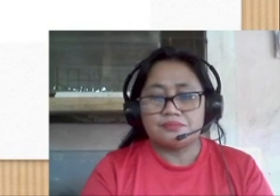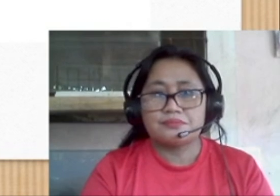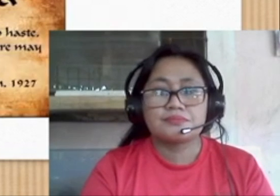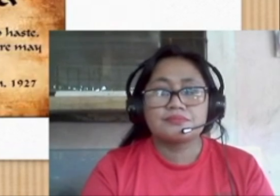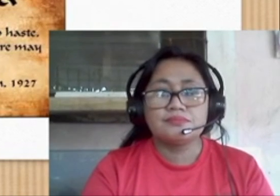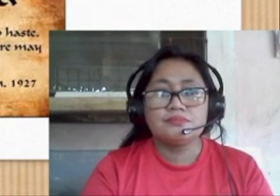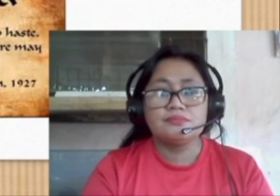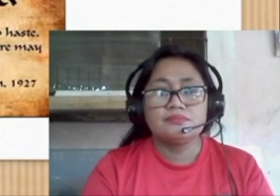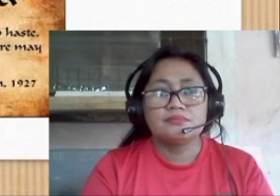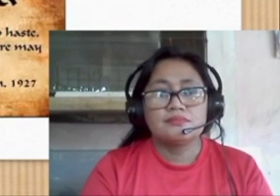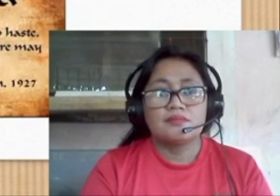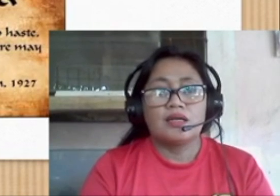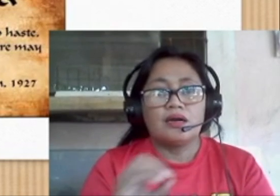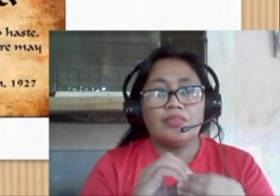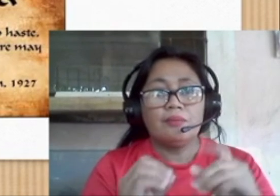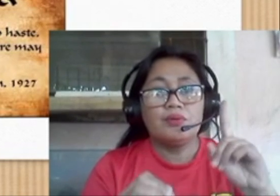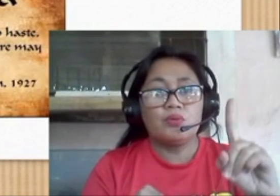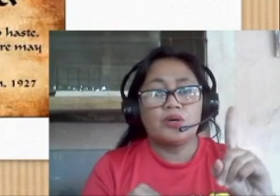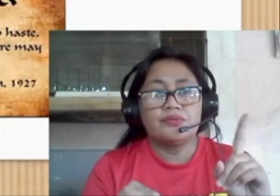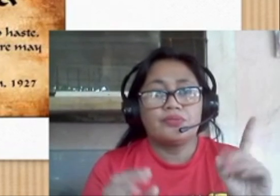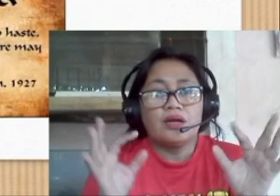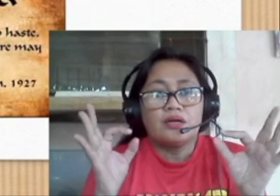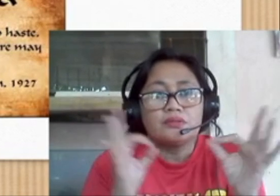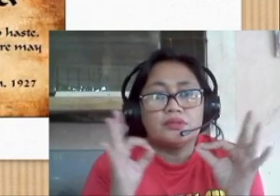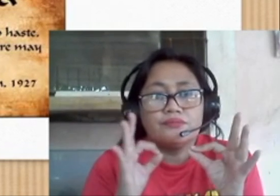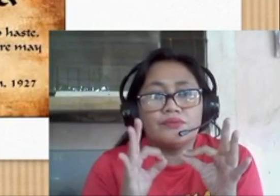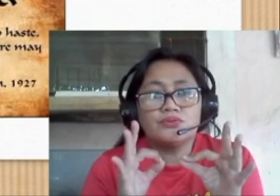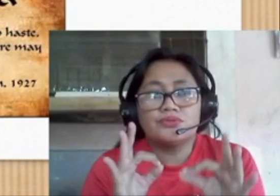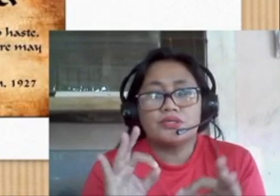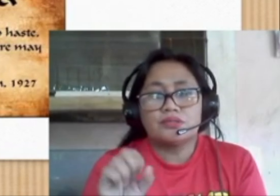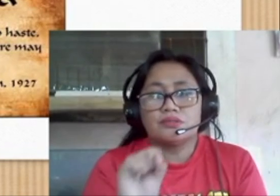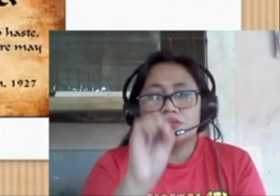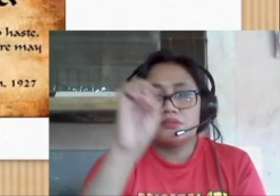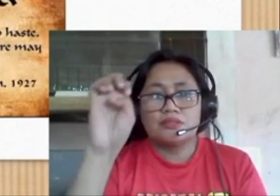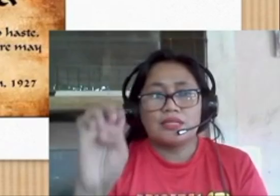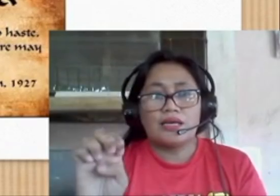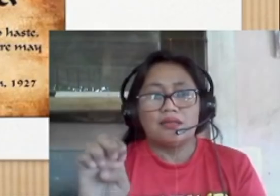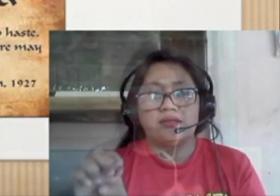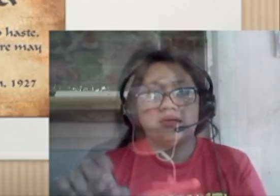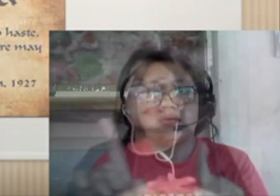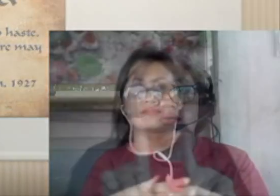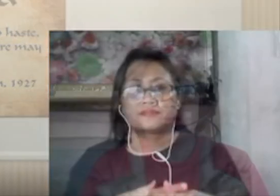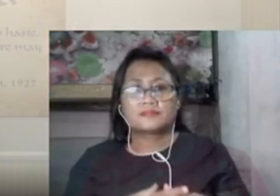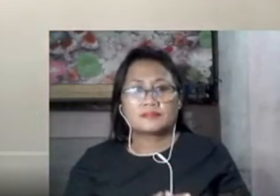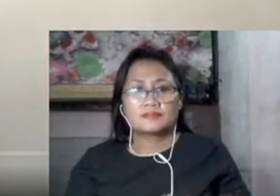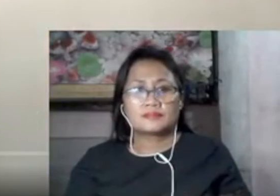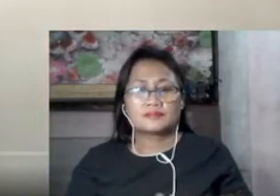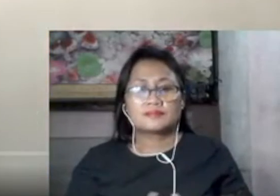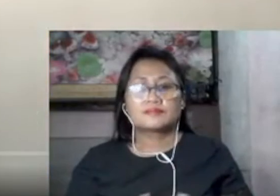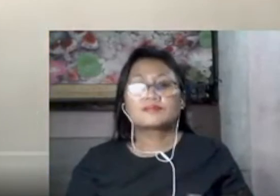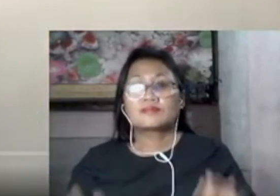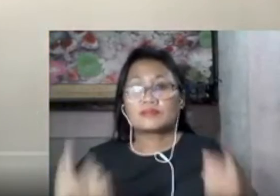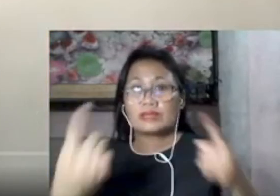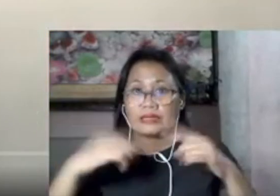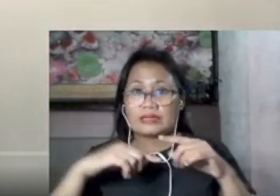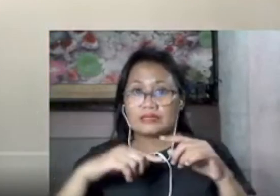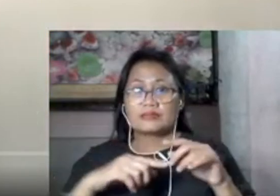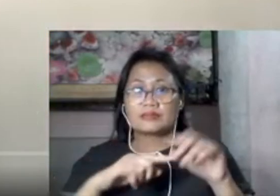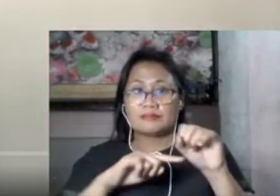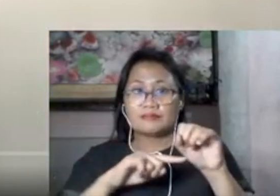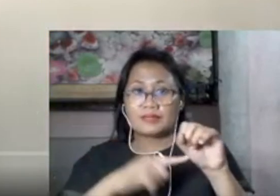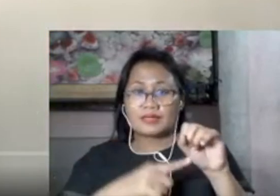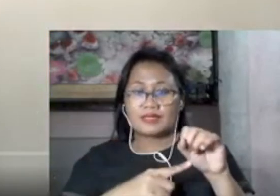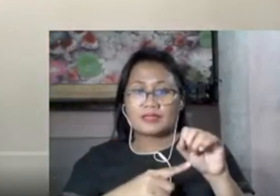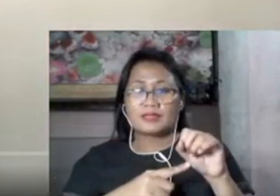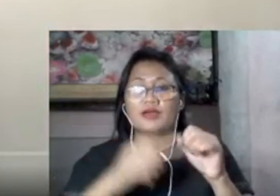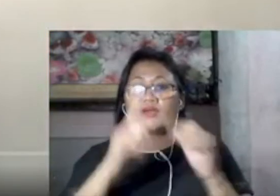Number 1. The Bozen Style Let's dig in to our lesson for